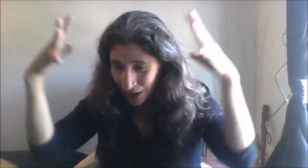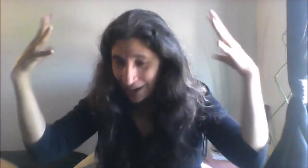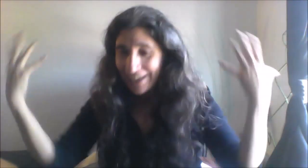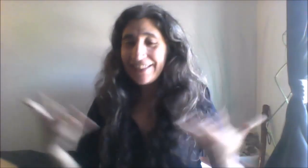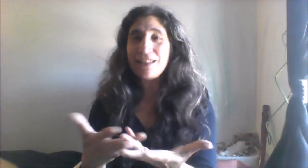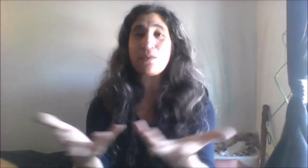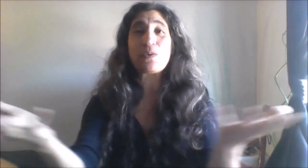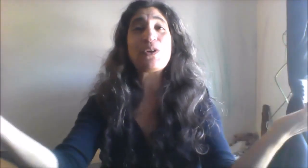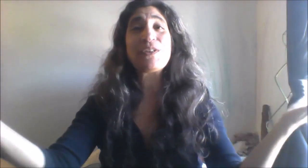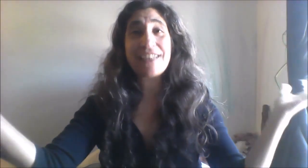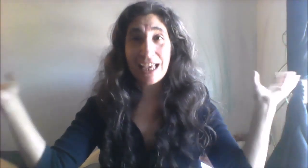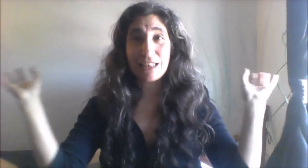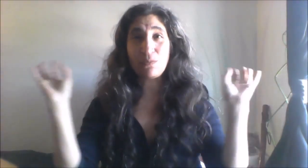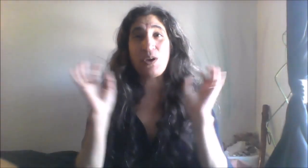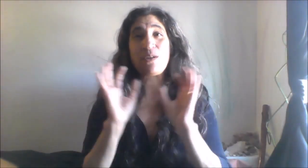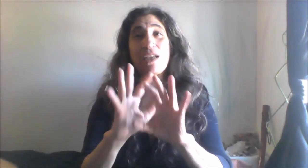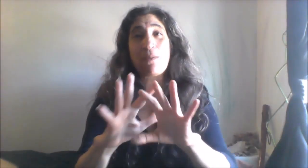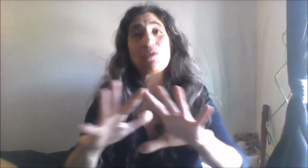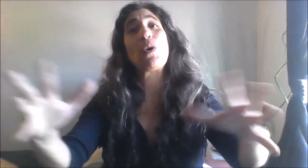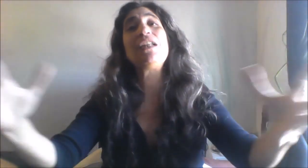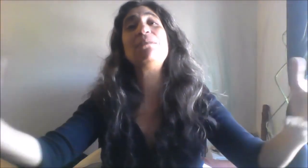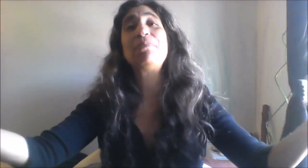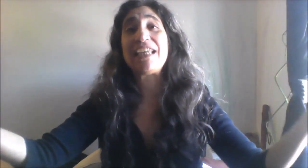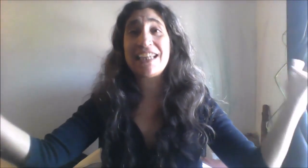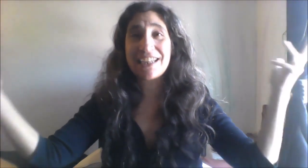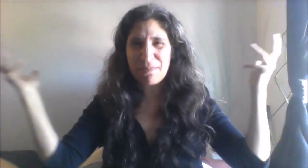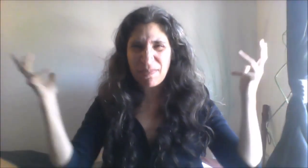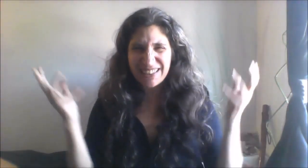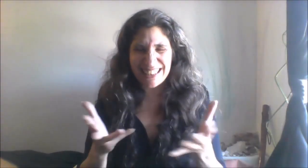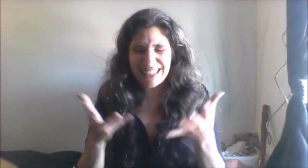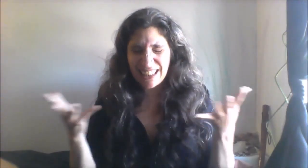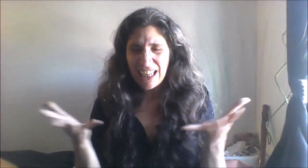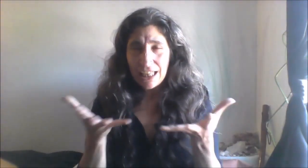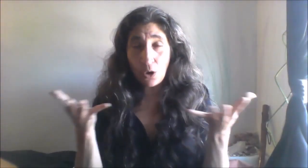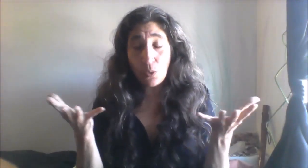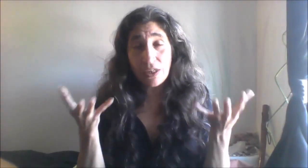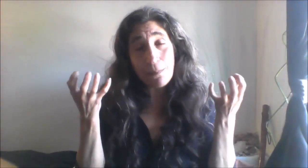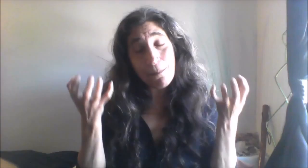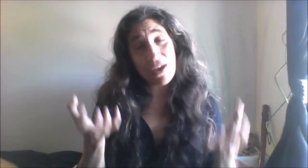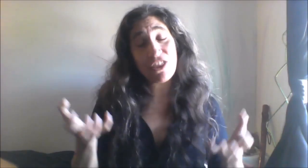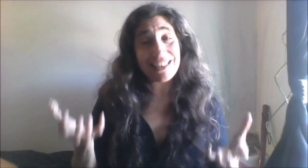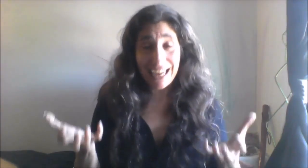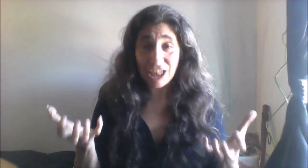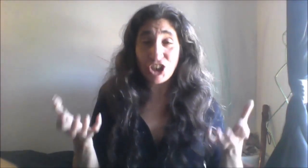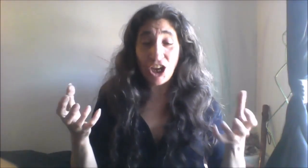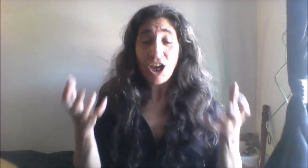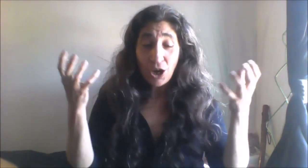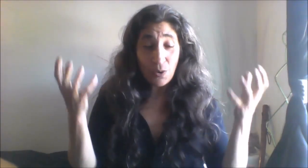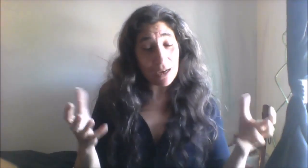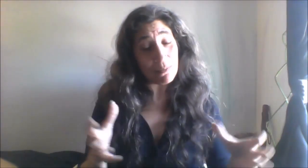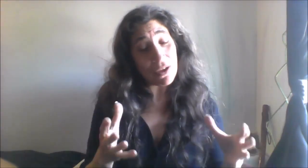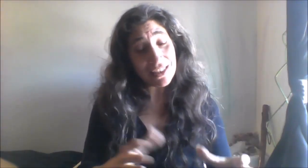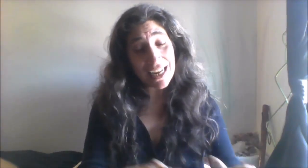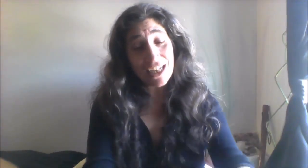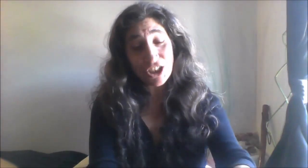than the world has more and it becomes one big abundance the the queen the mother nature okay mother nature